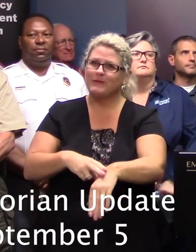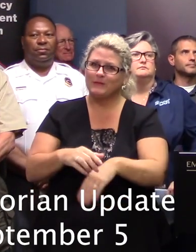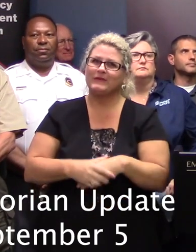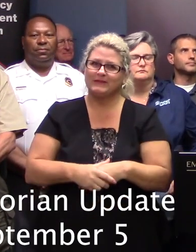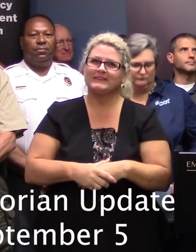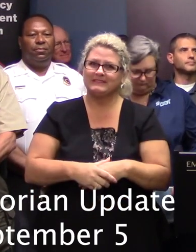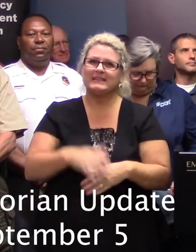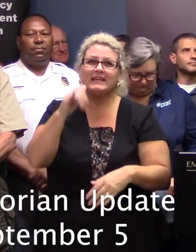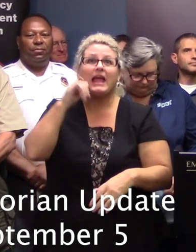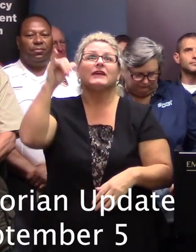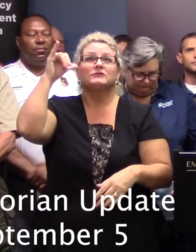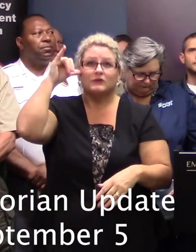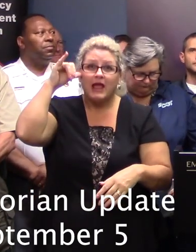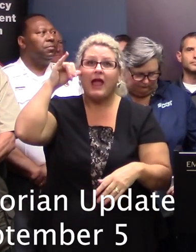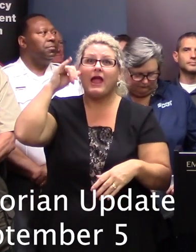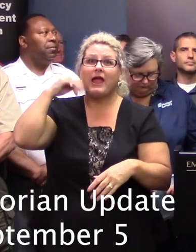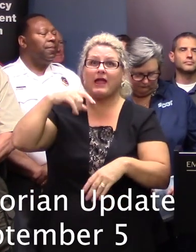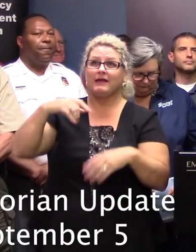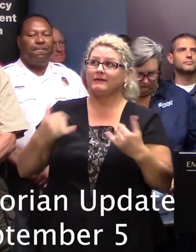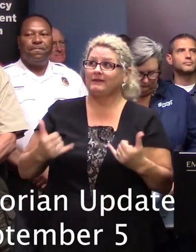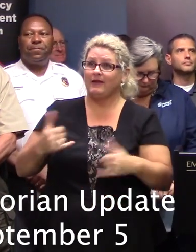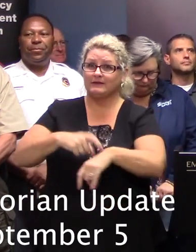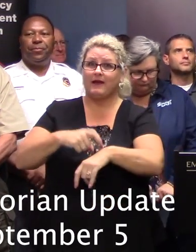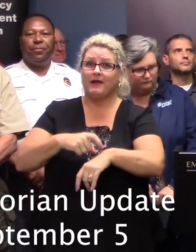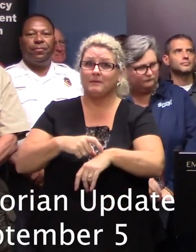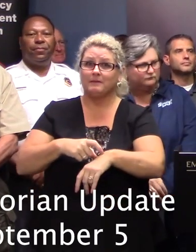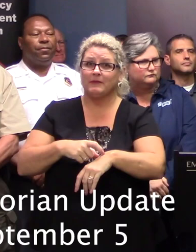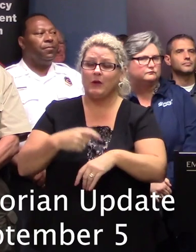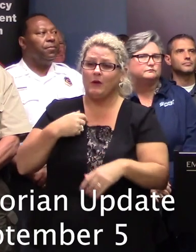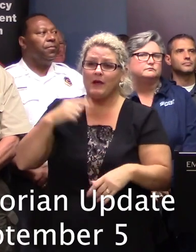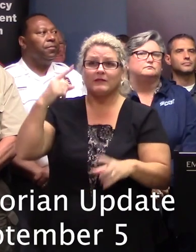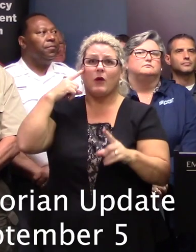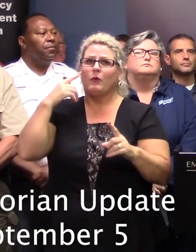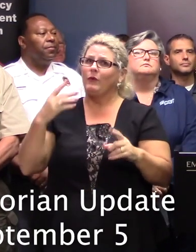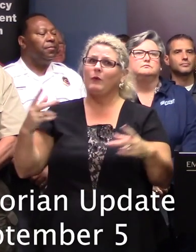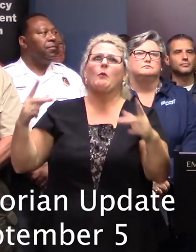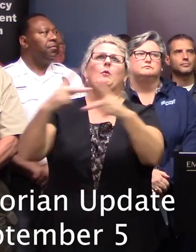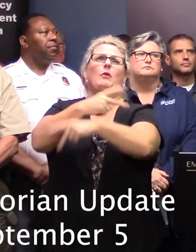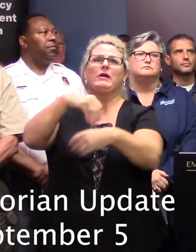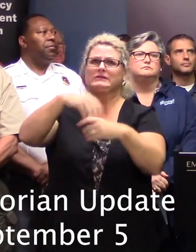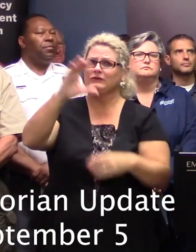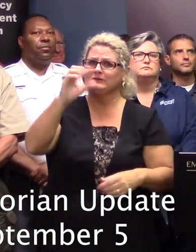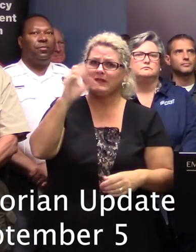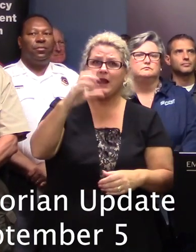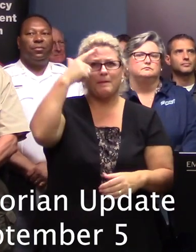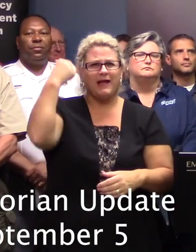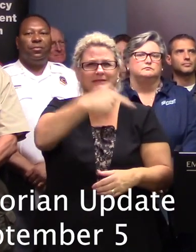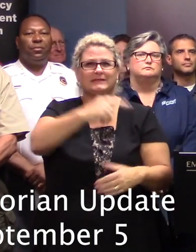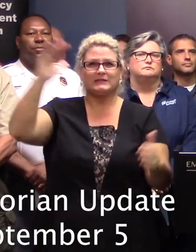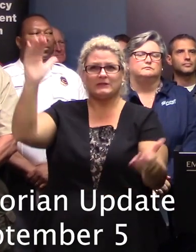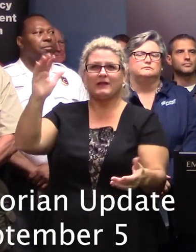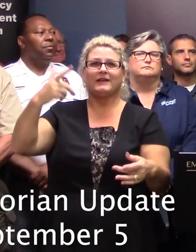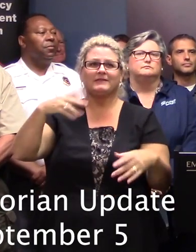this time yesterday we were looking for a lot more water than we had in Charleston for example Charleston is low it's a big city right